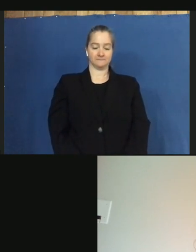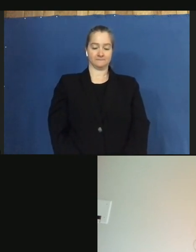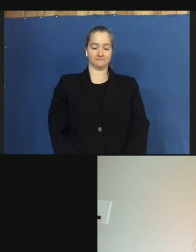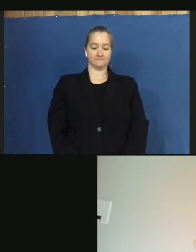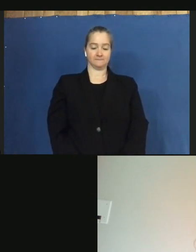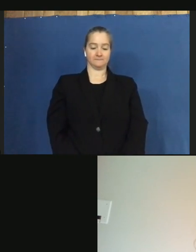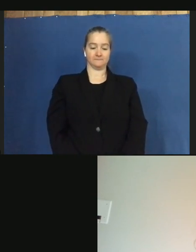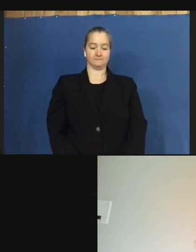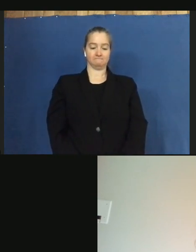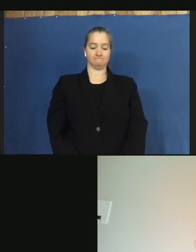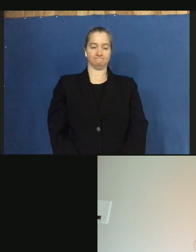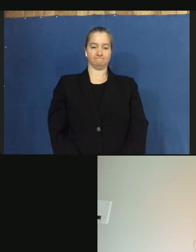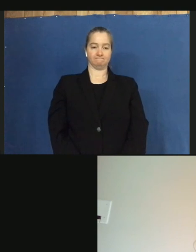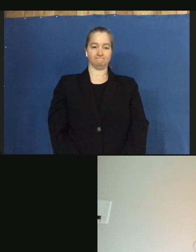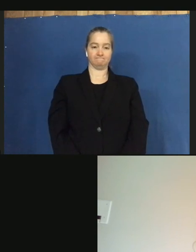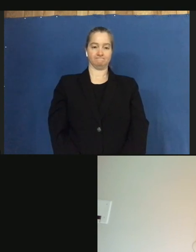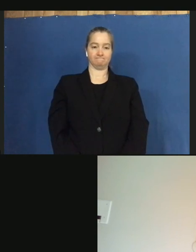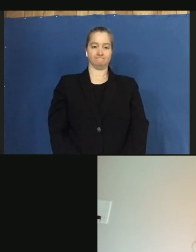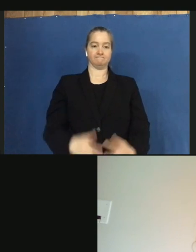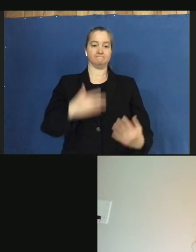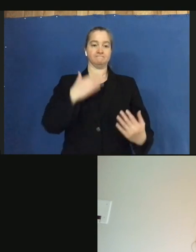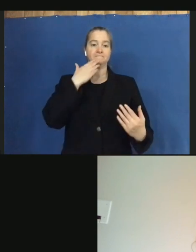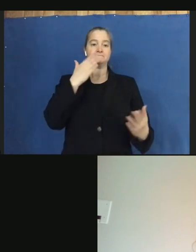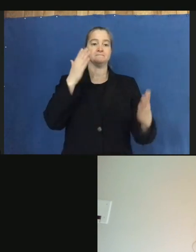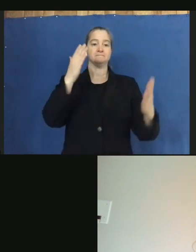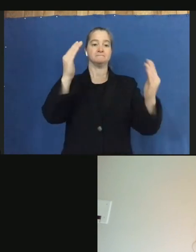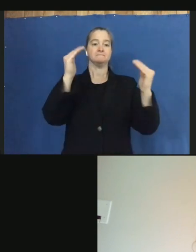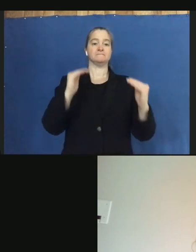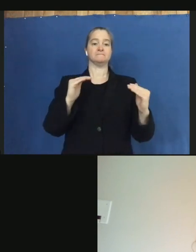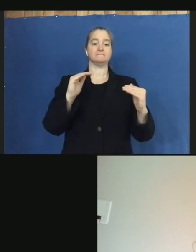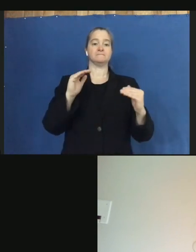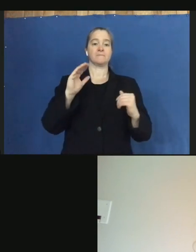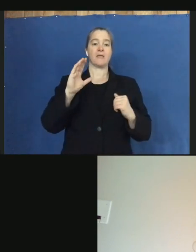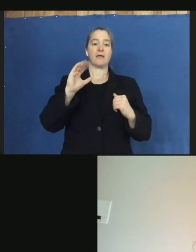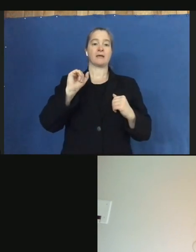Thanks, Ford. Next is Catherine Rubright.